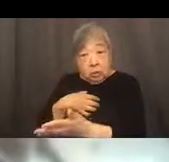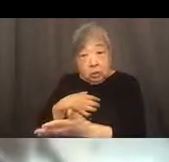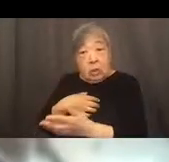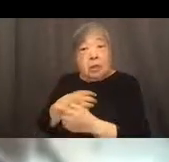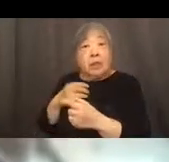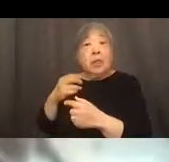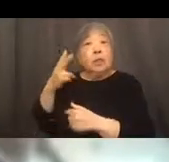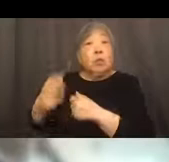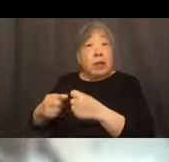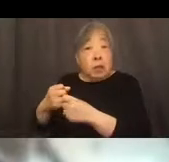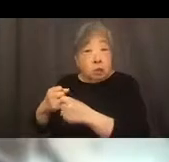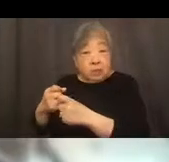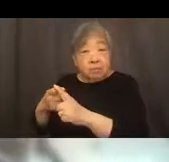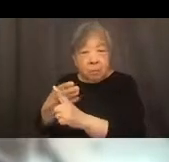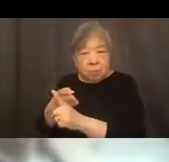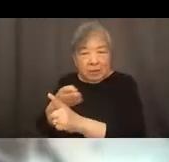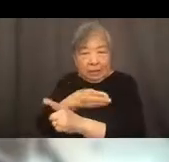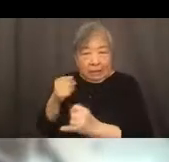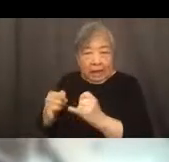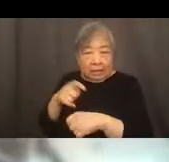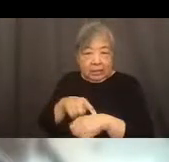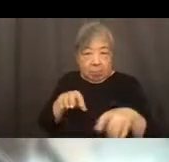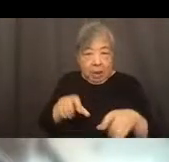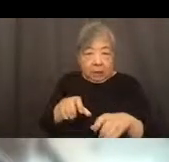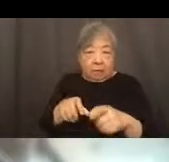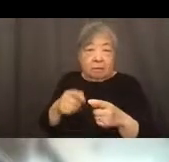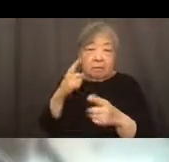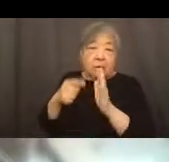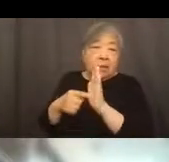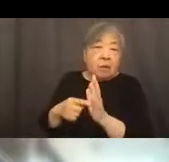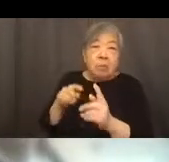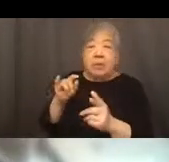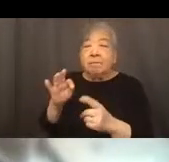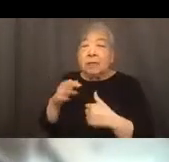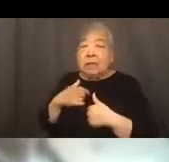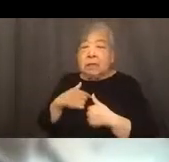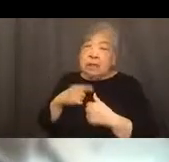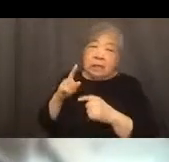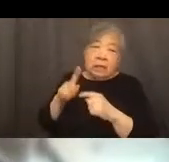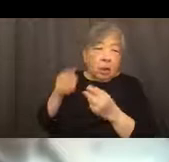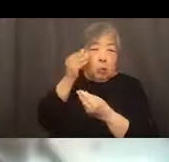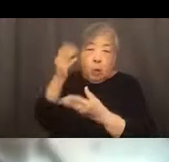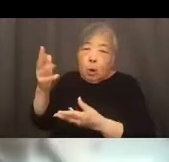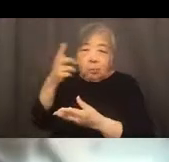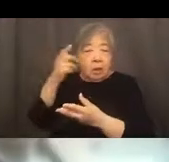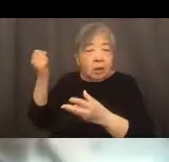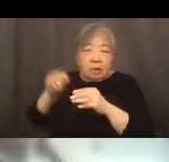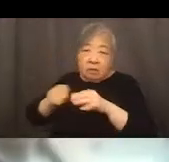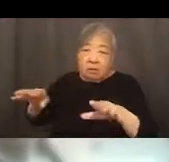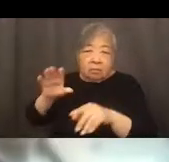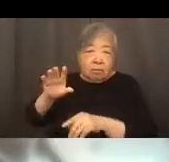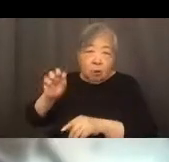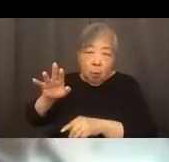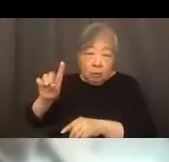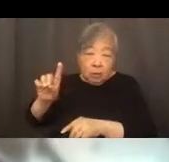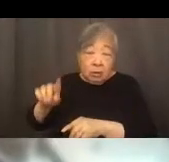years of the last act. So even if, for example, someone isn't able to report because of COVID, um, if there are